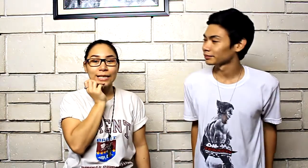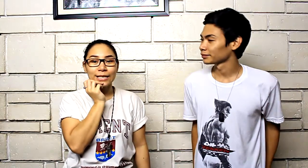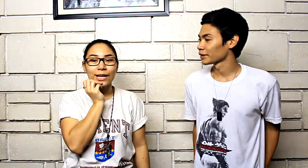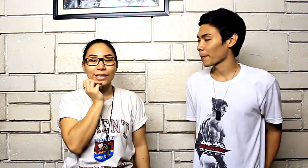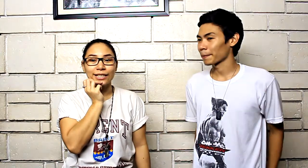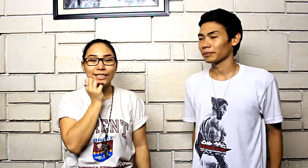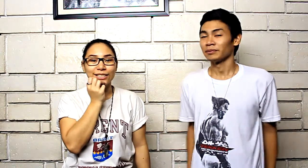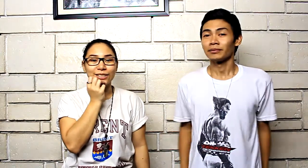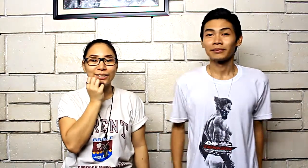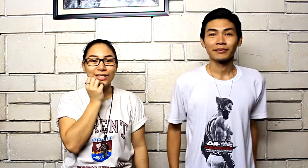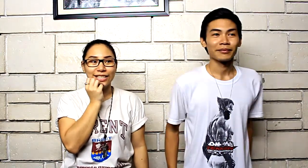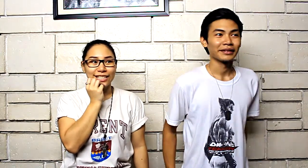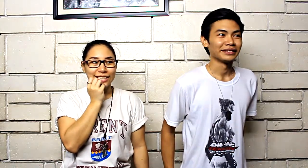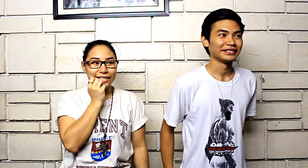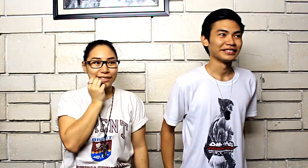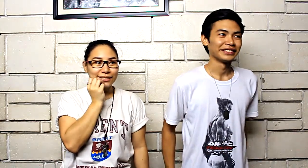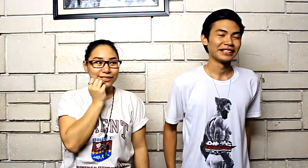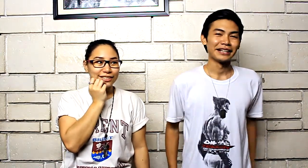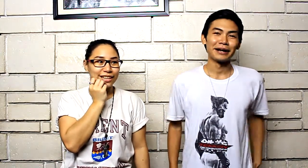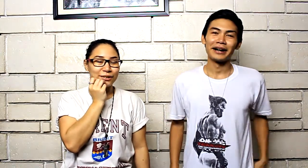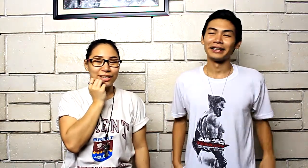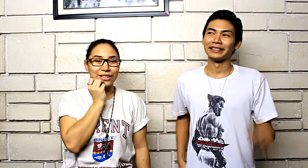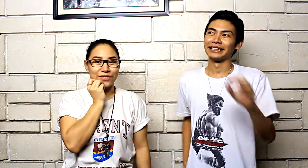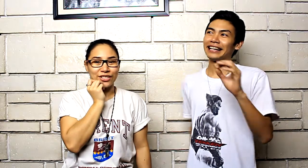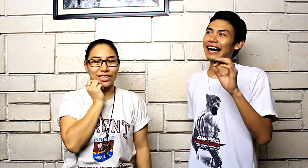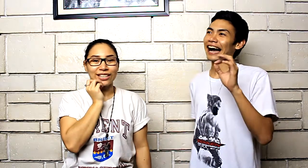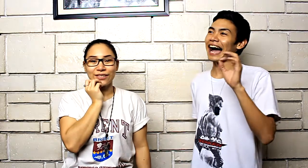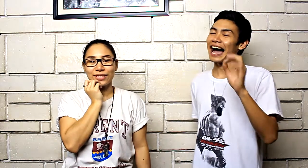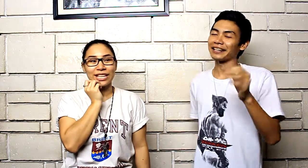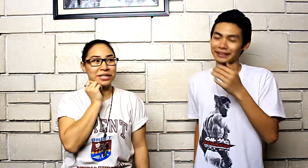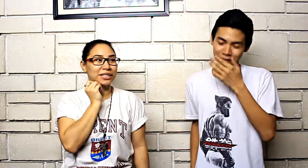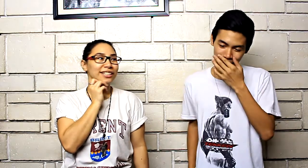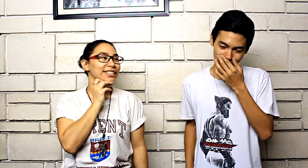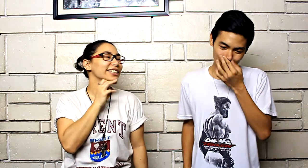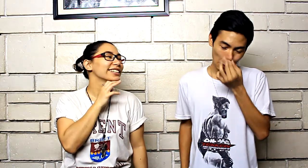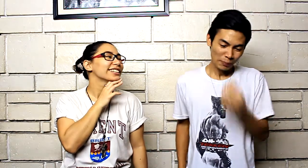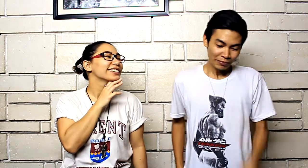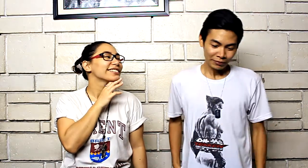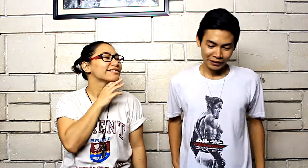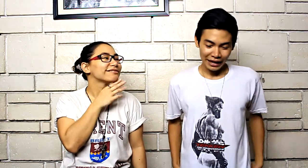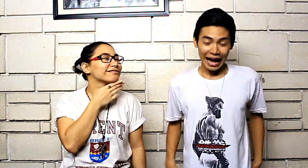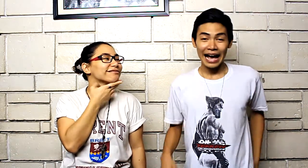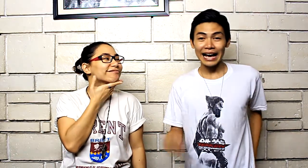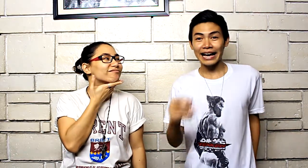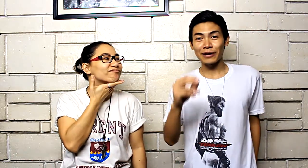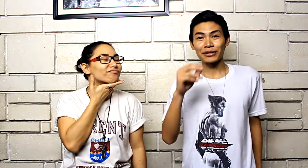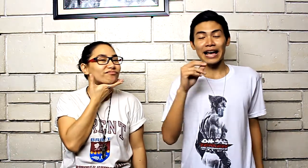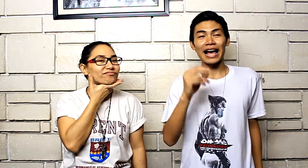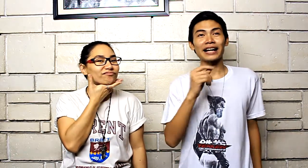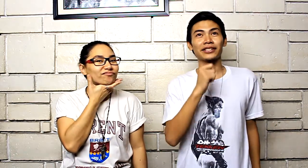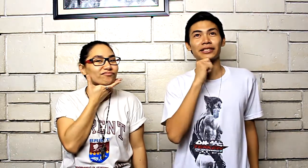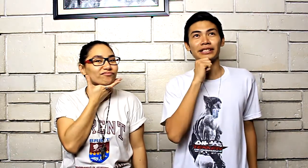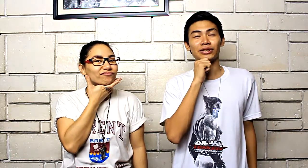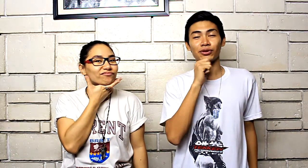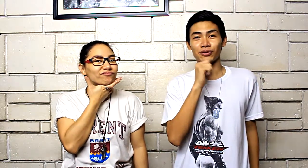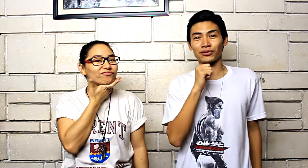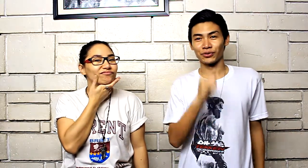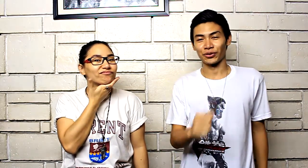like chocolate so I don't care if it's shit if it tastes good I would actually go for